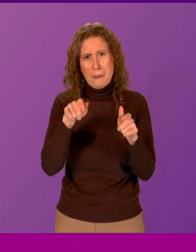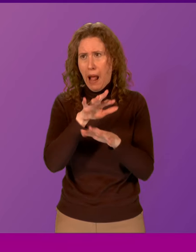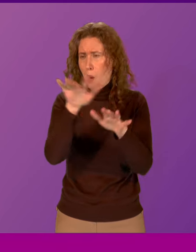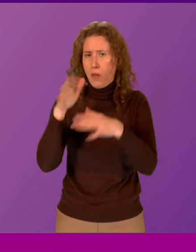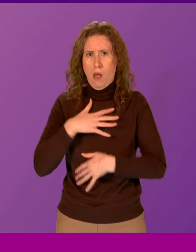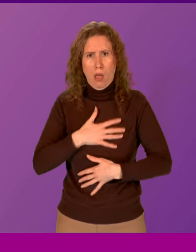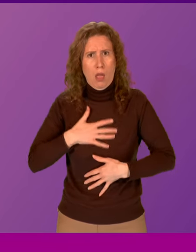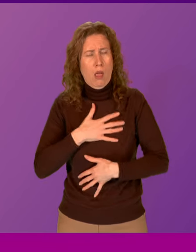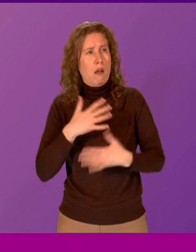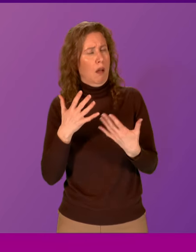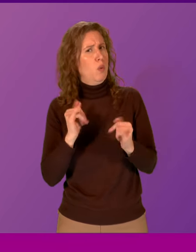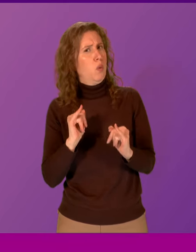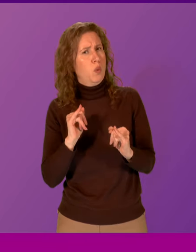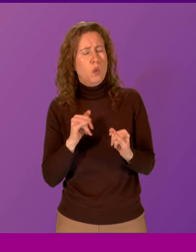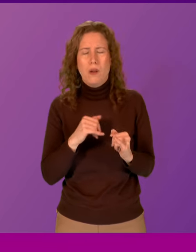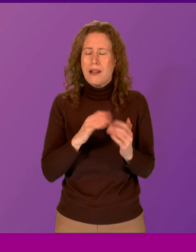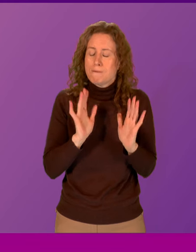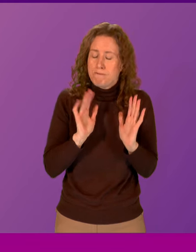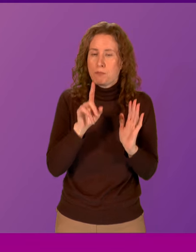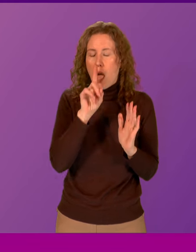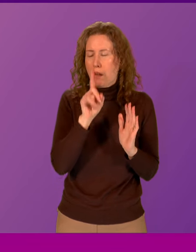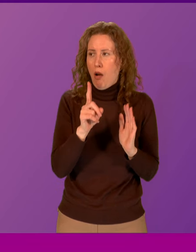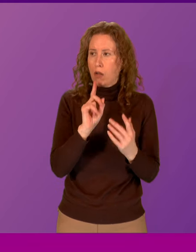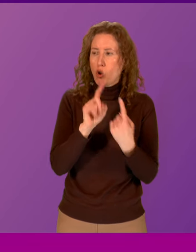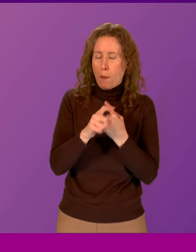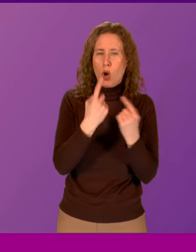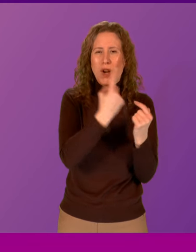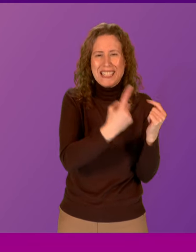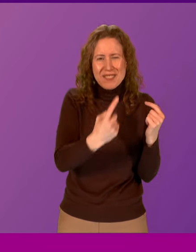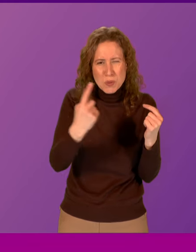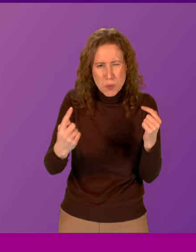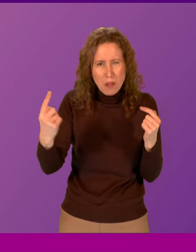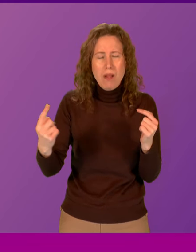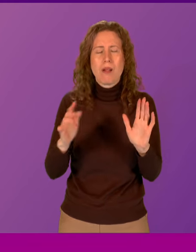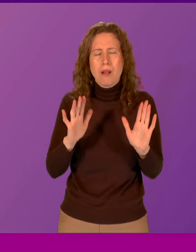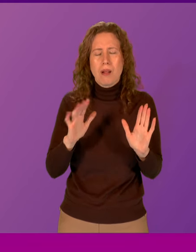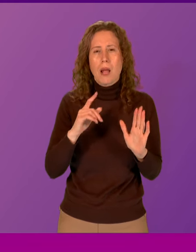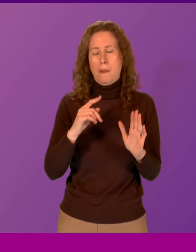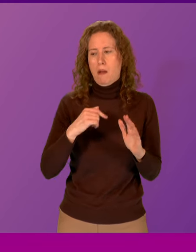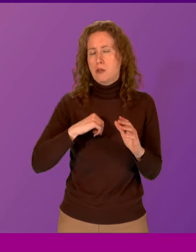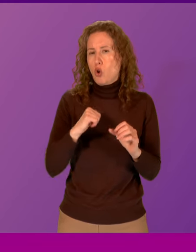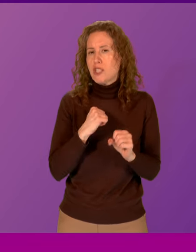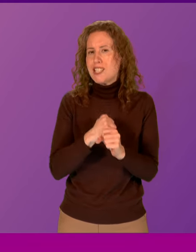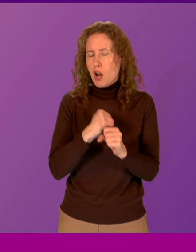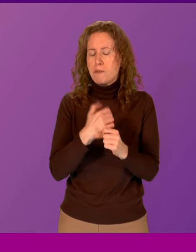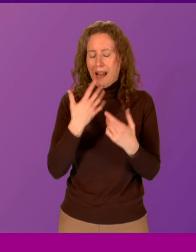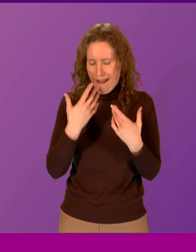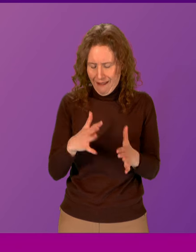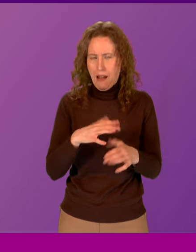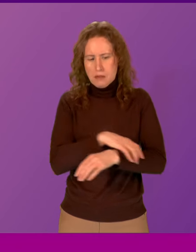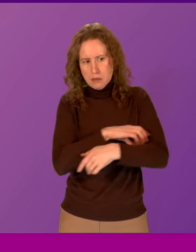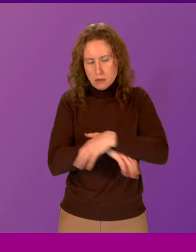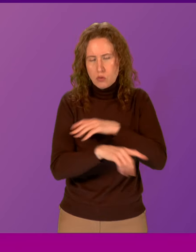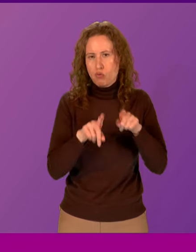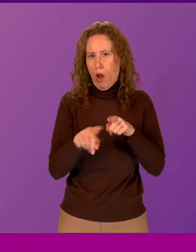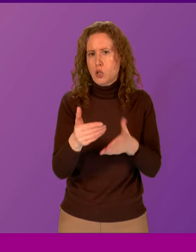continues to cause, and I can't obviously comment on individual cases. The Scottish Government has taken proactive steps to mitigate against such a